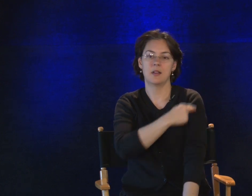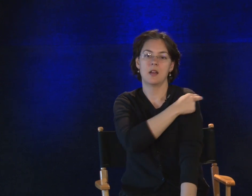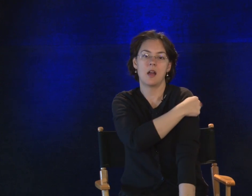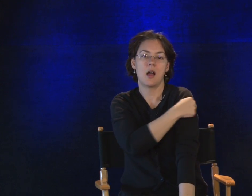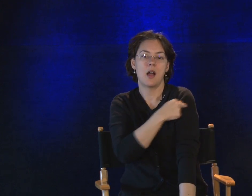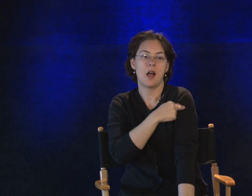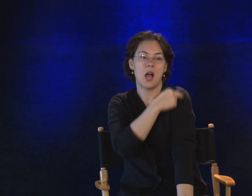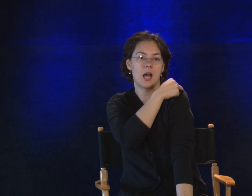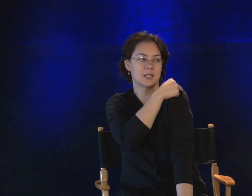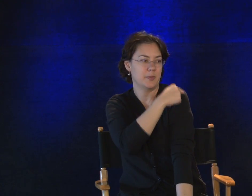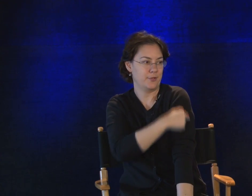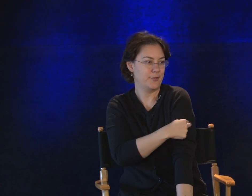Hospital.